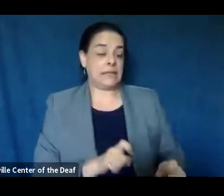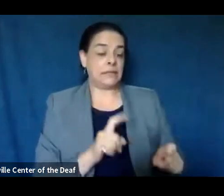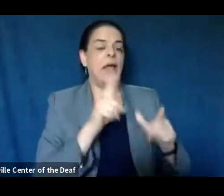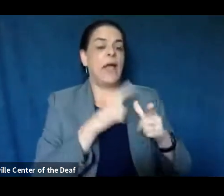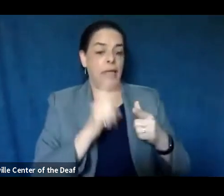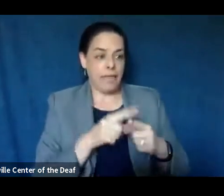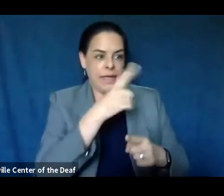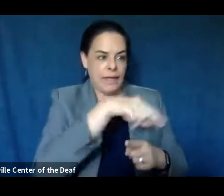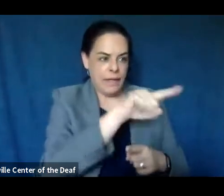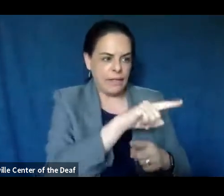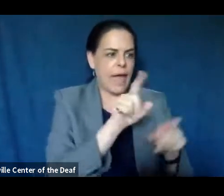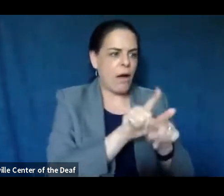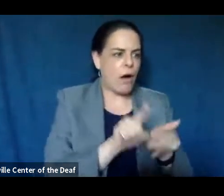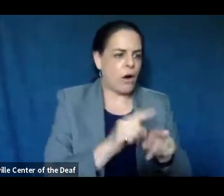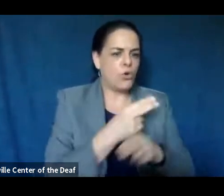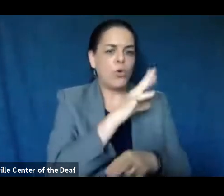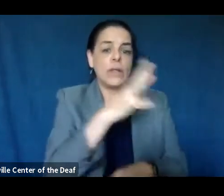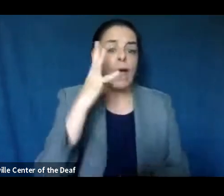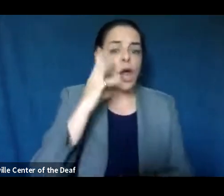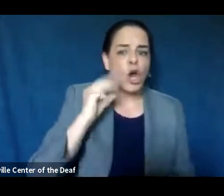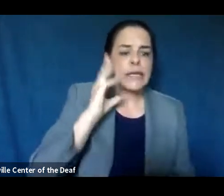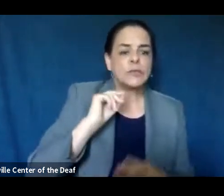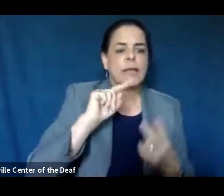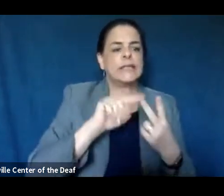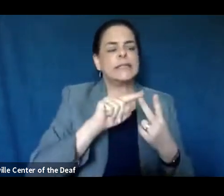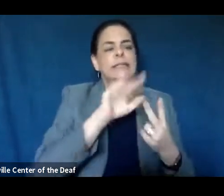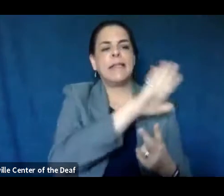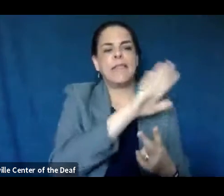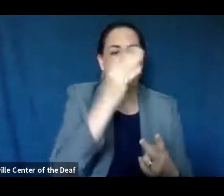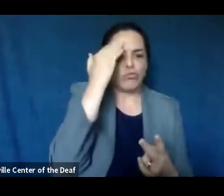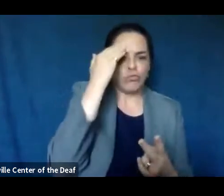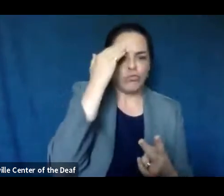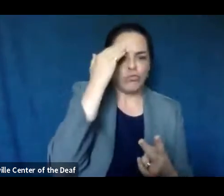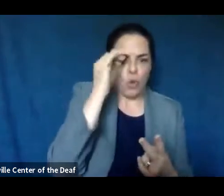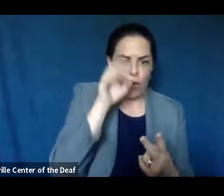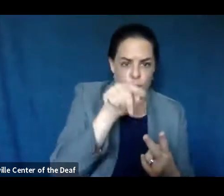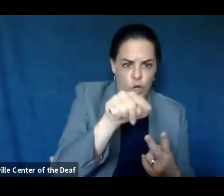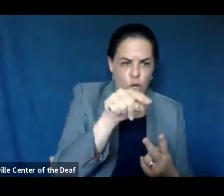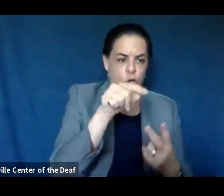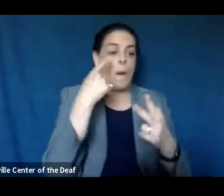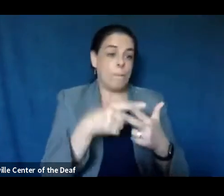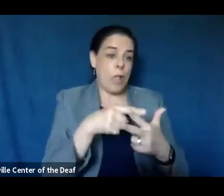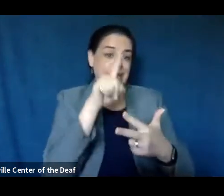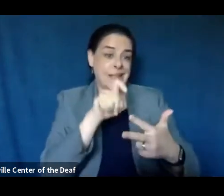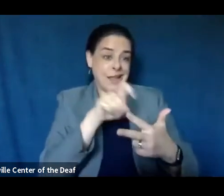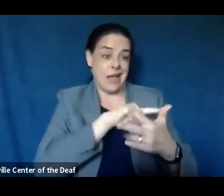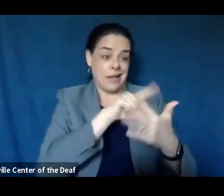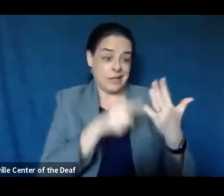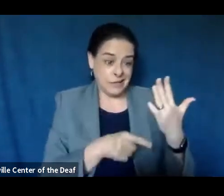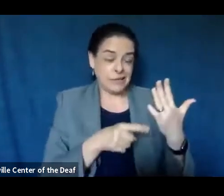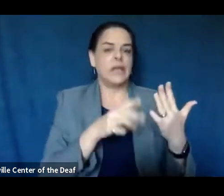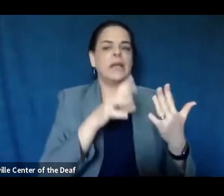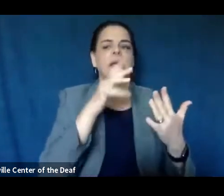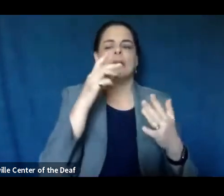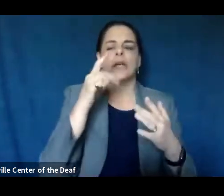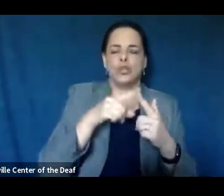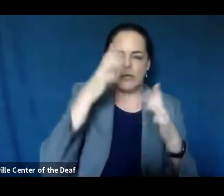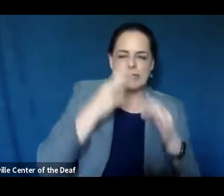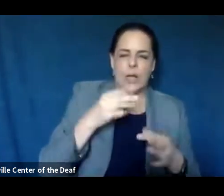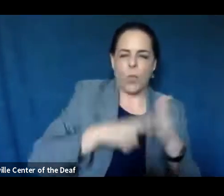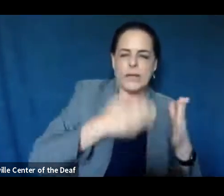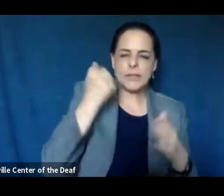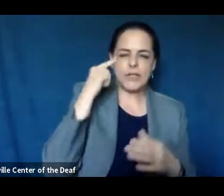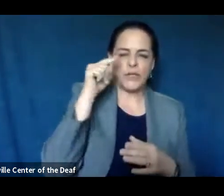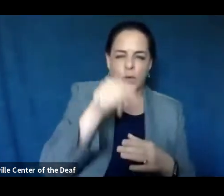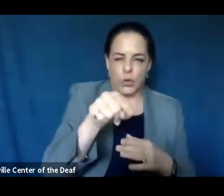clinical training and judgment to make a diagnosis and determine the best way forward for you as a patient. And we're doing the